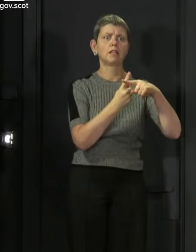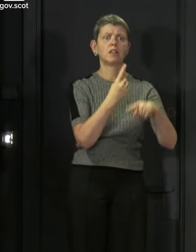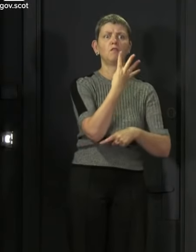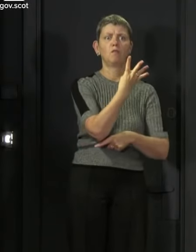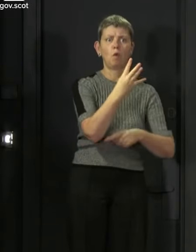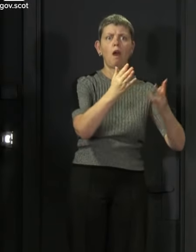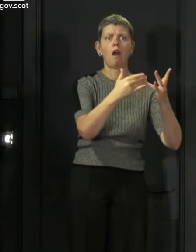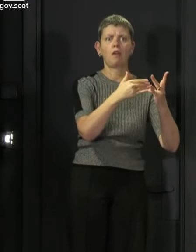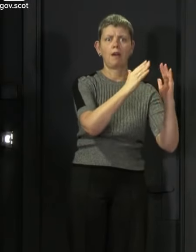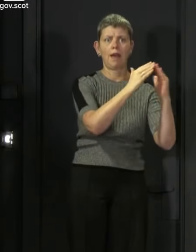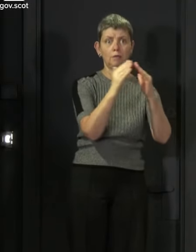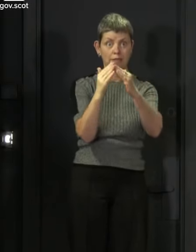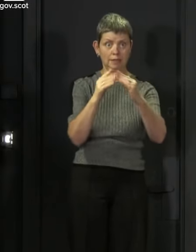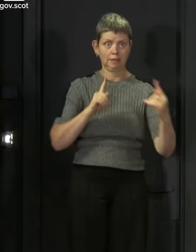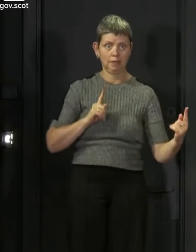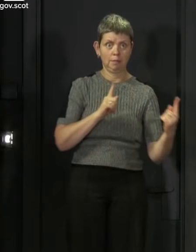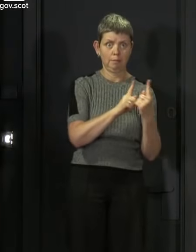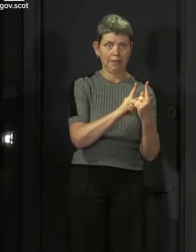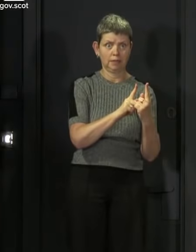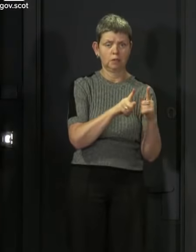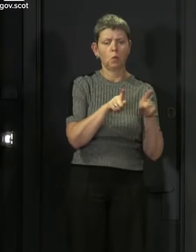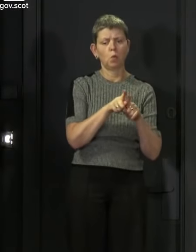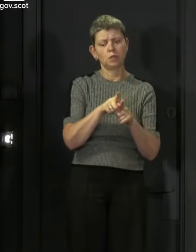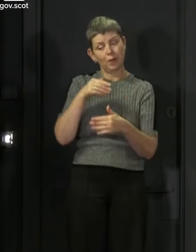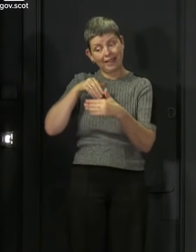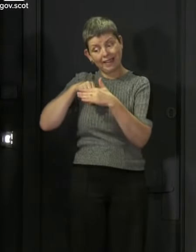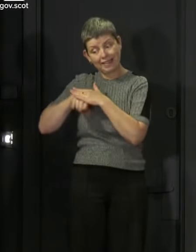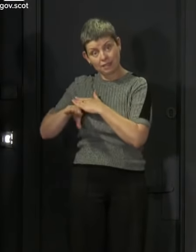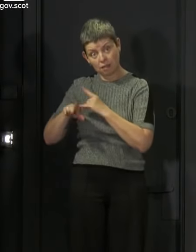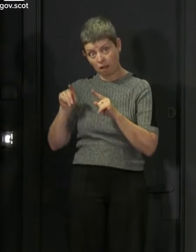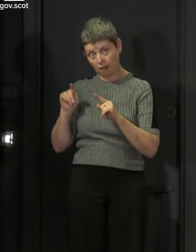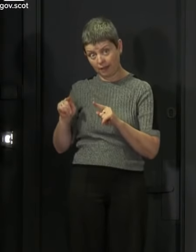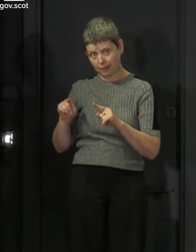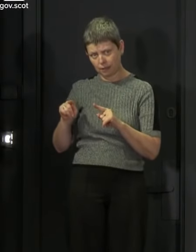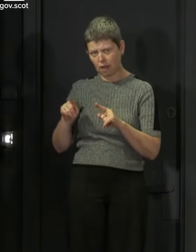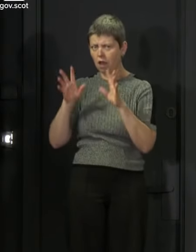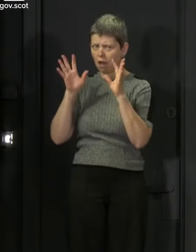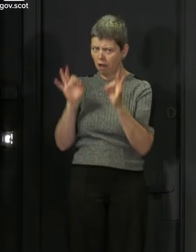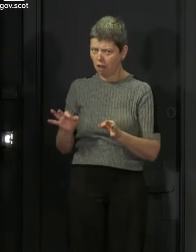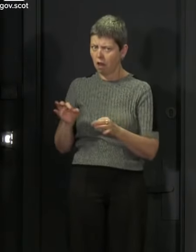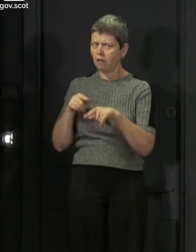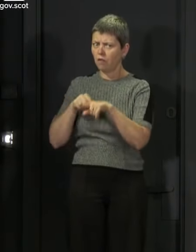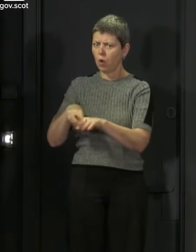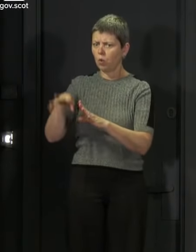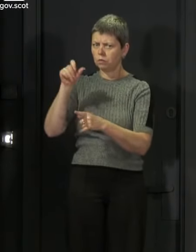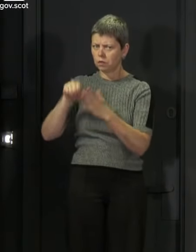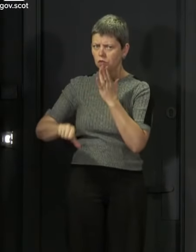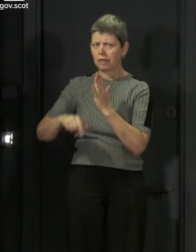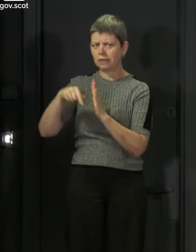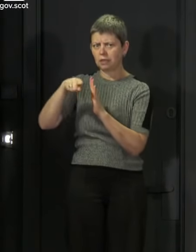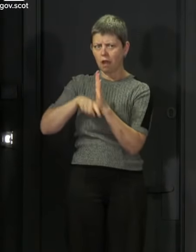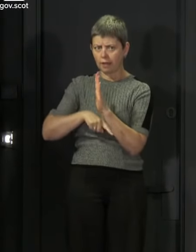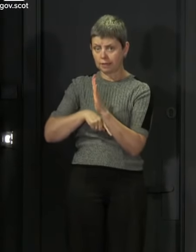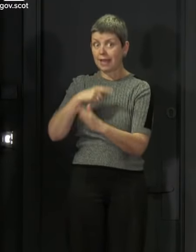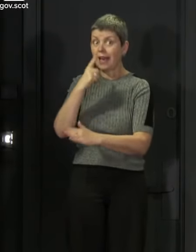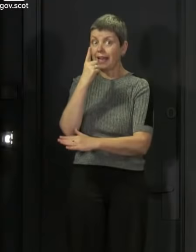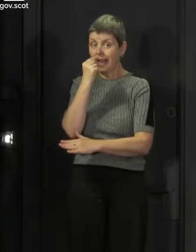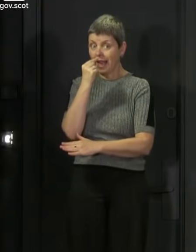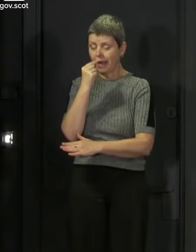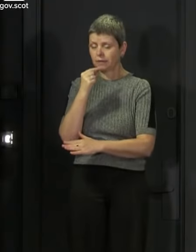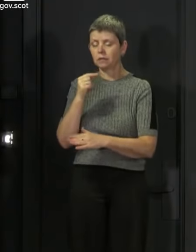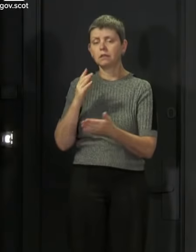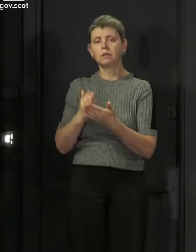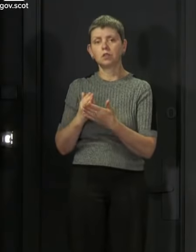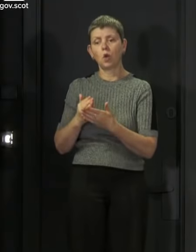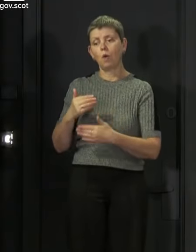limited indoor gatherings subject to very strict guidance are also now permitted. These should involve a maximum